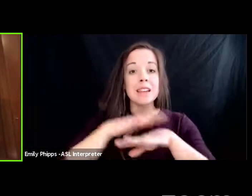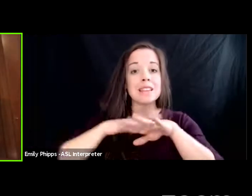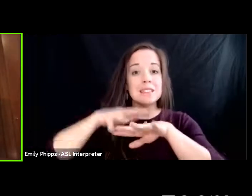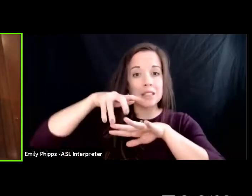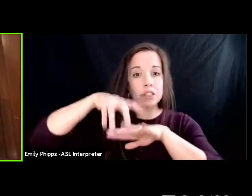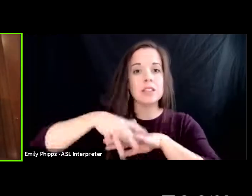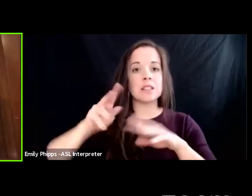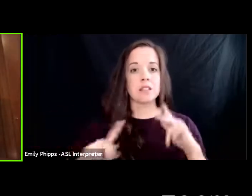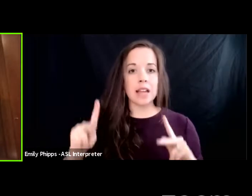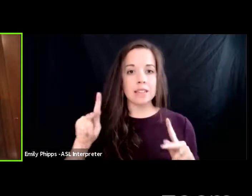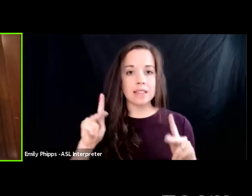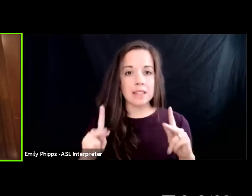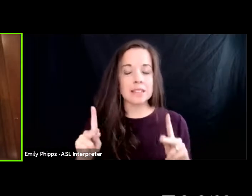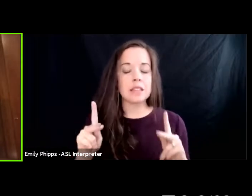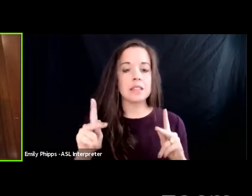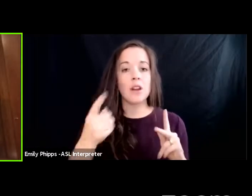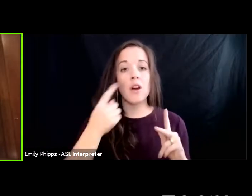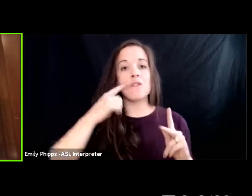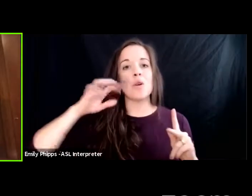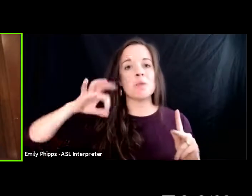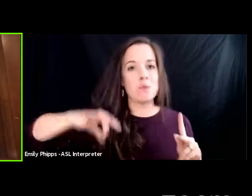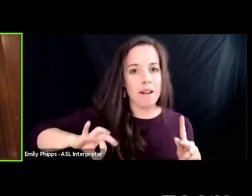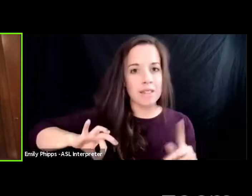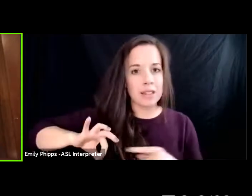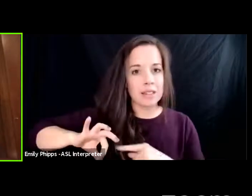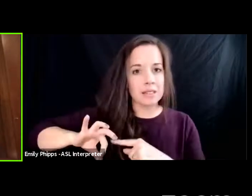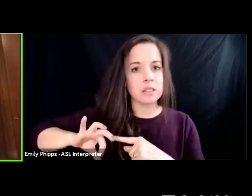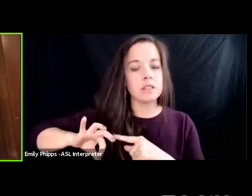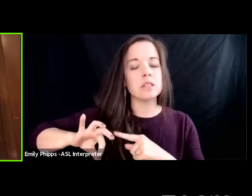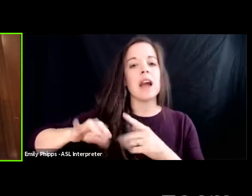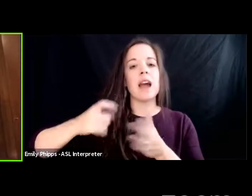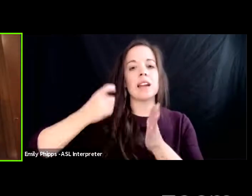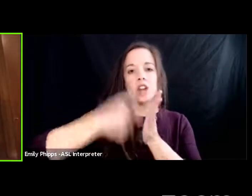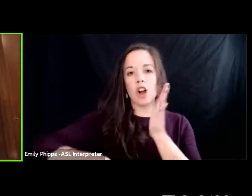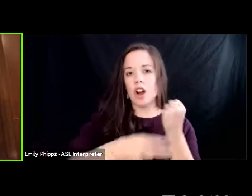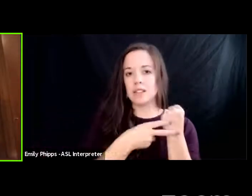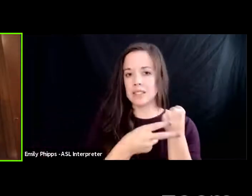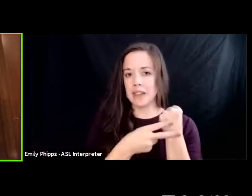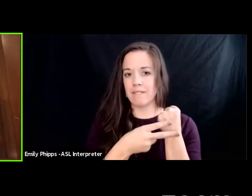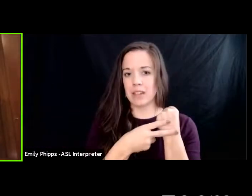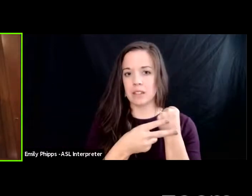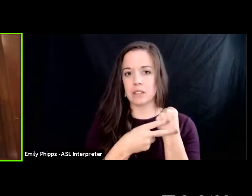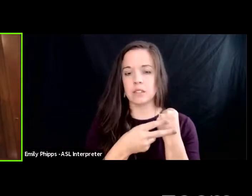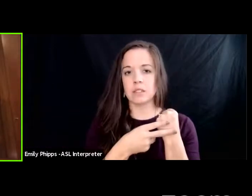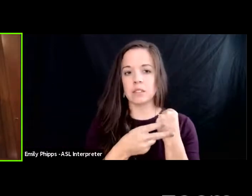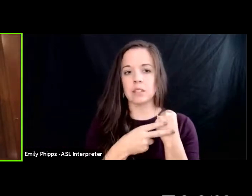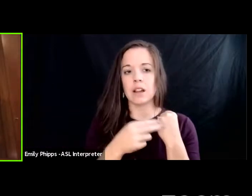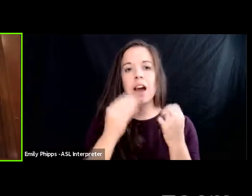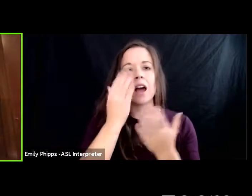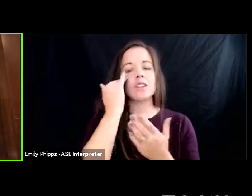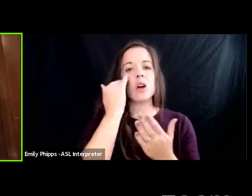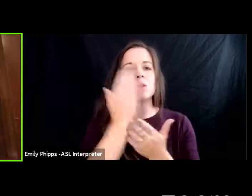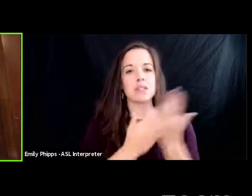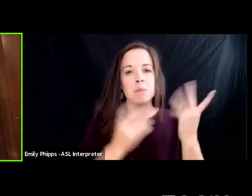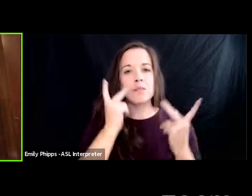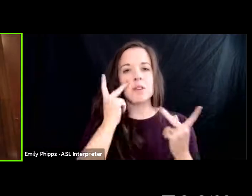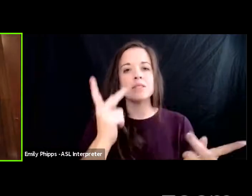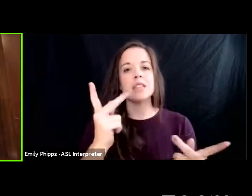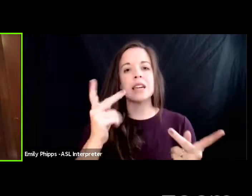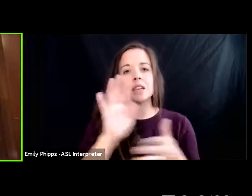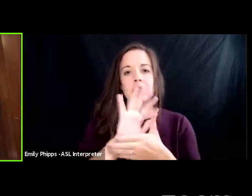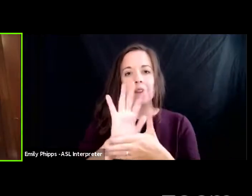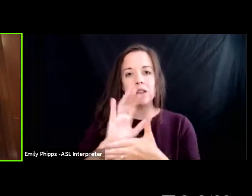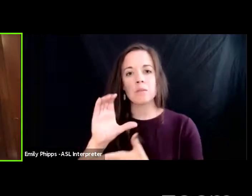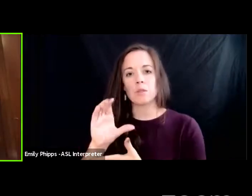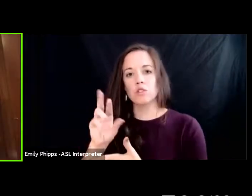for profit as a cost-saving measure and i know some people have seen the film crude that does a great job of